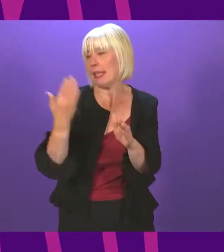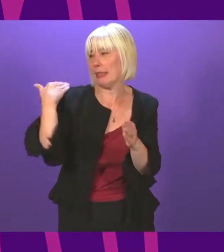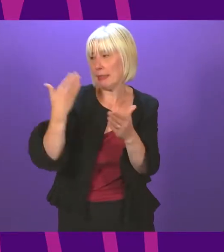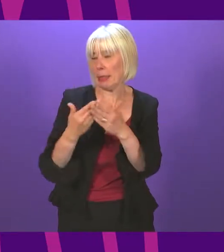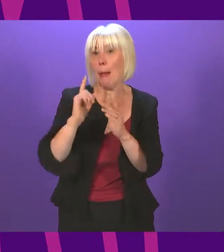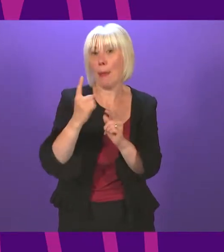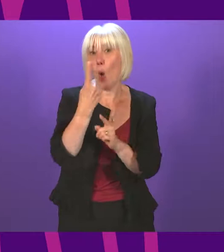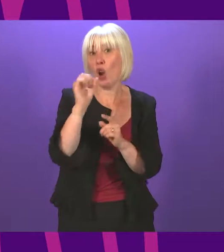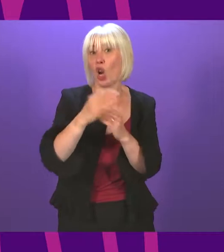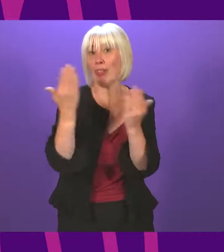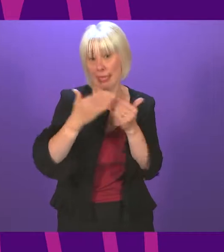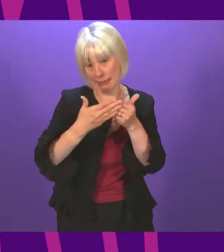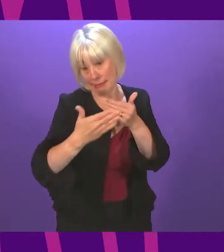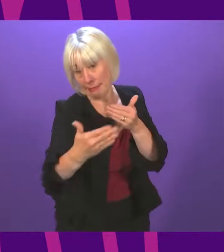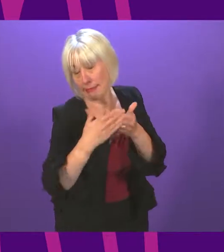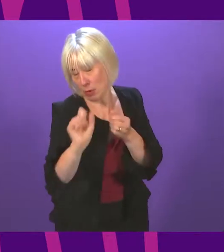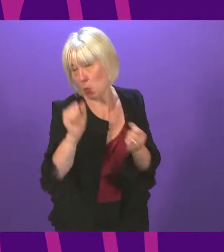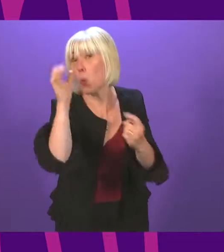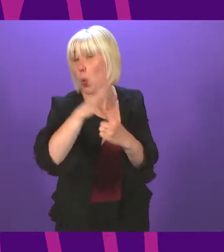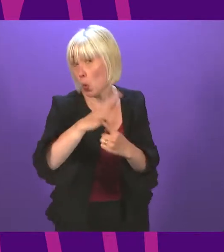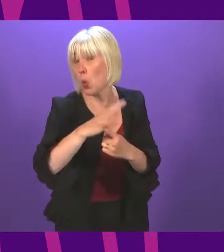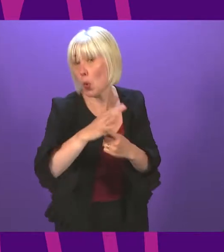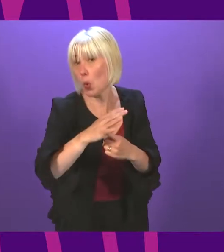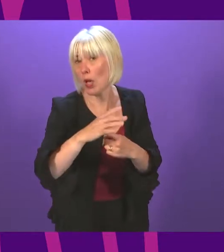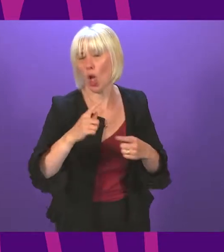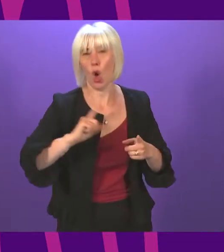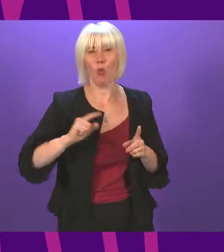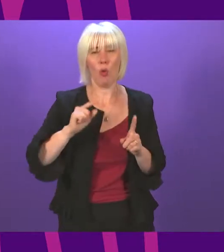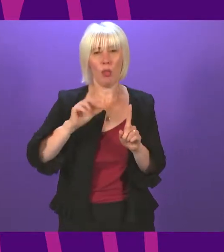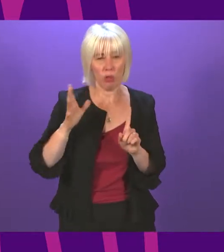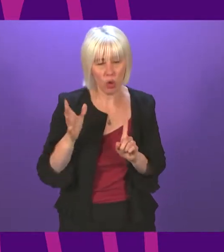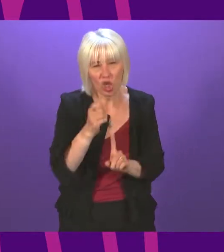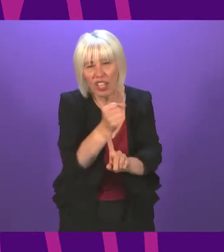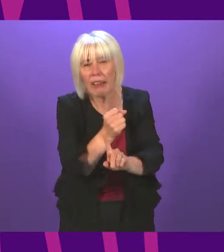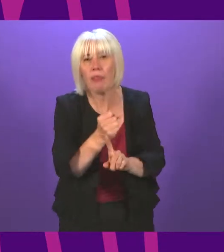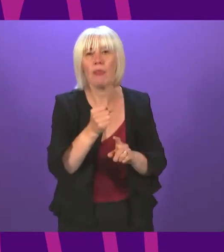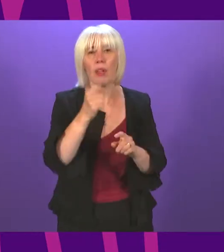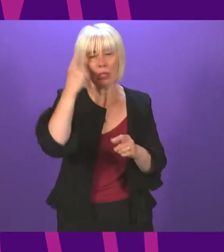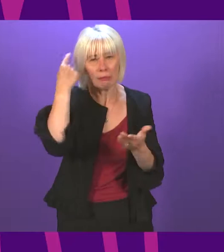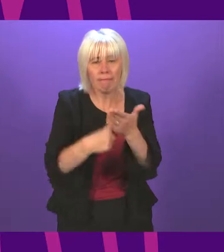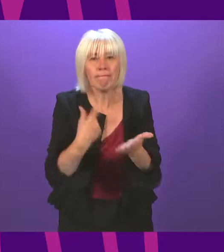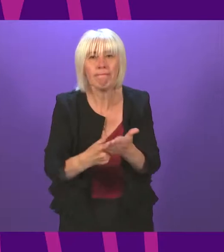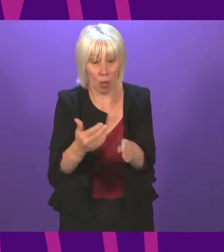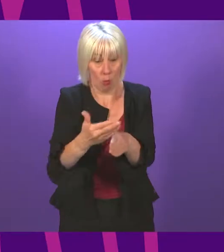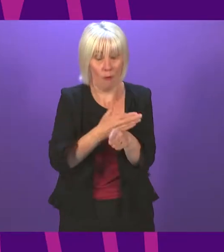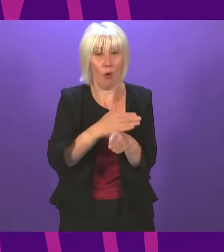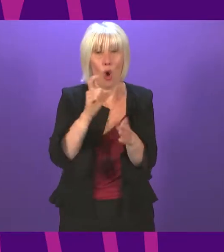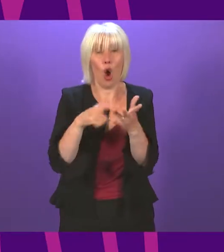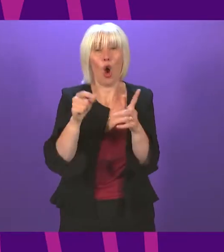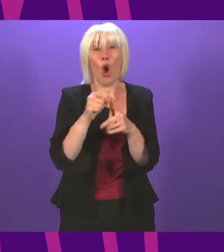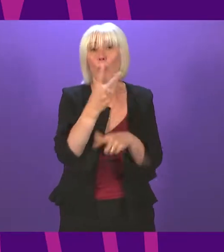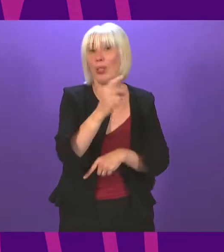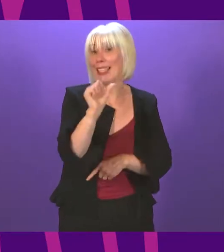next 100 days will also be crucial. Our ambitions and decisions in the run-up to COP26 can make a significant